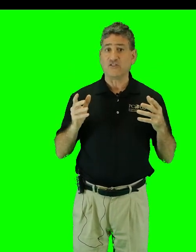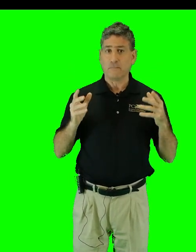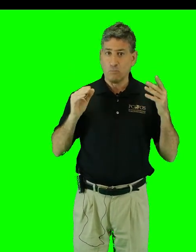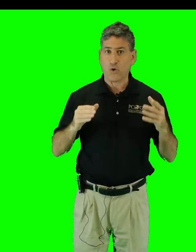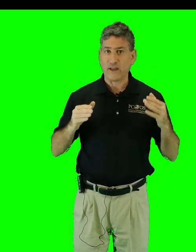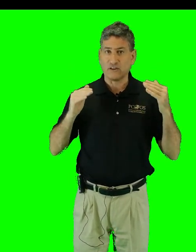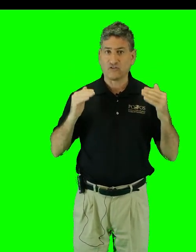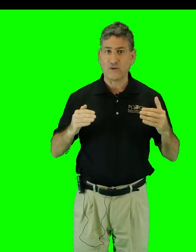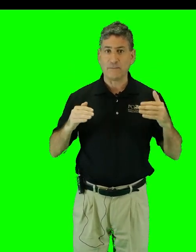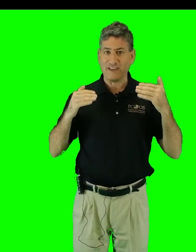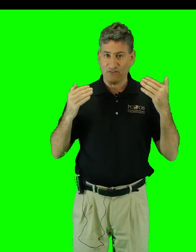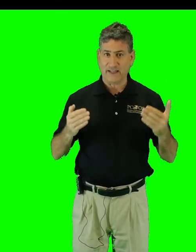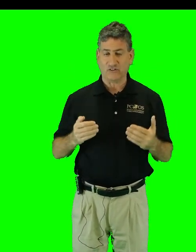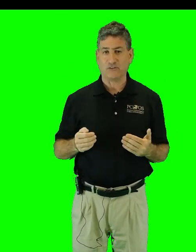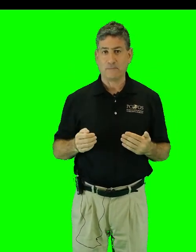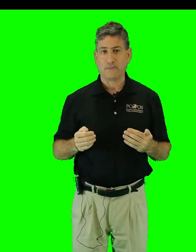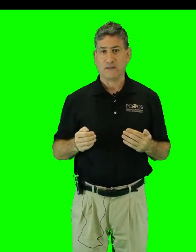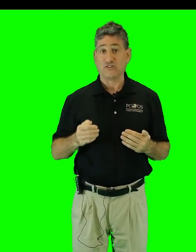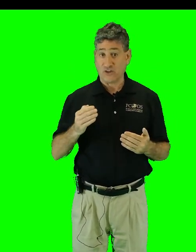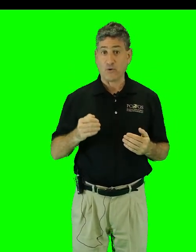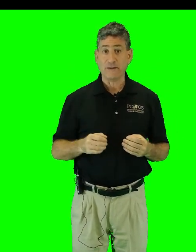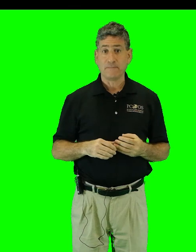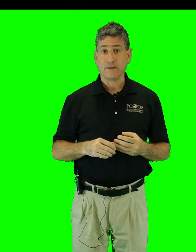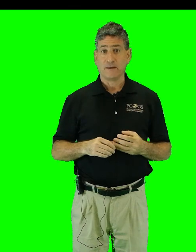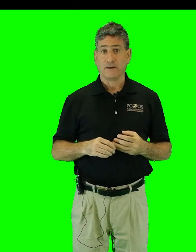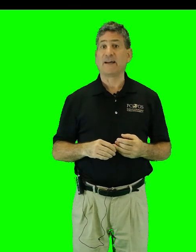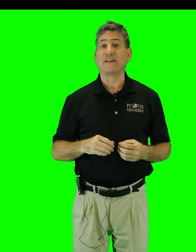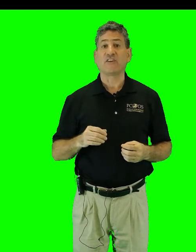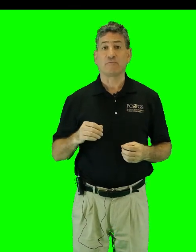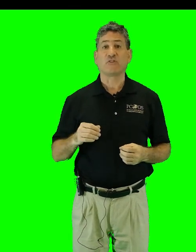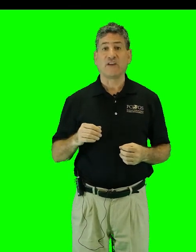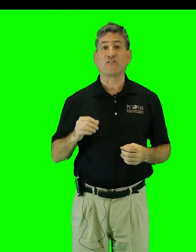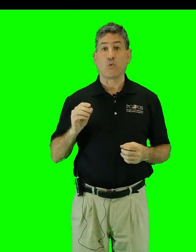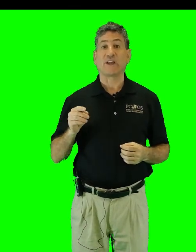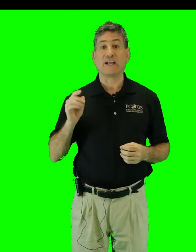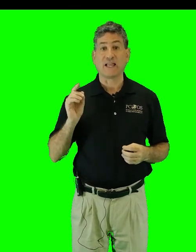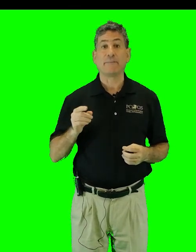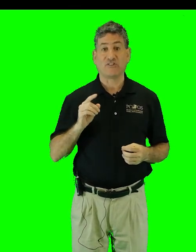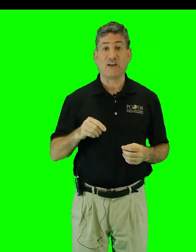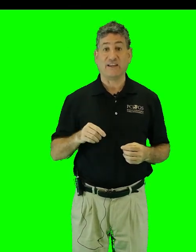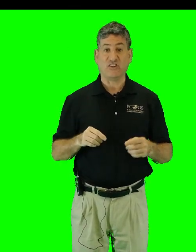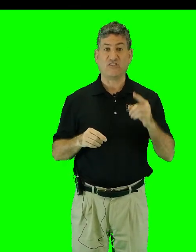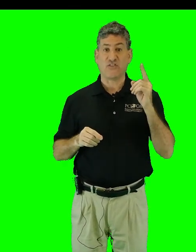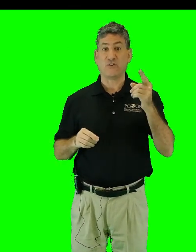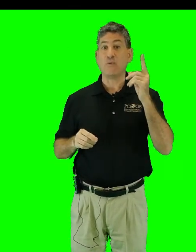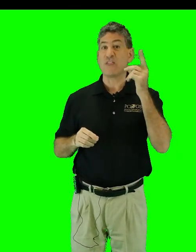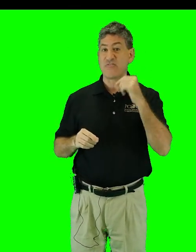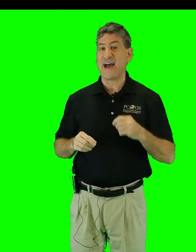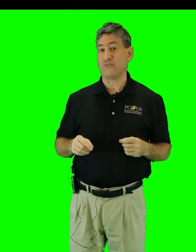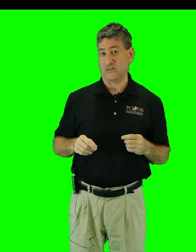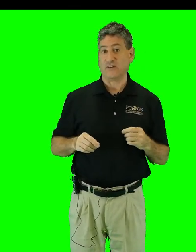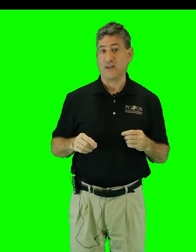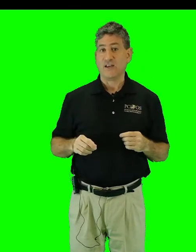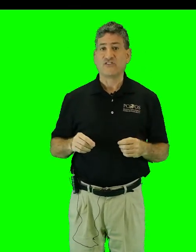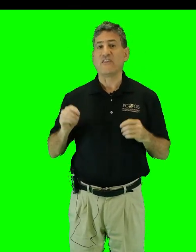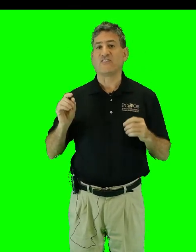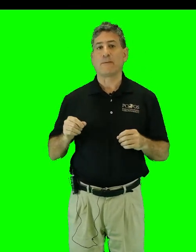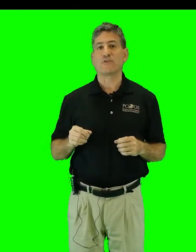more extreme events. Summary, 97% of working climate scientists, 31,000, say the temperature